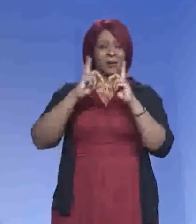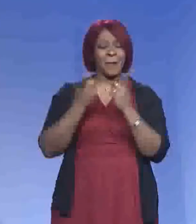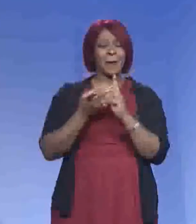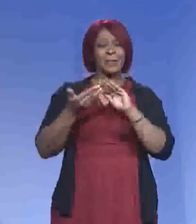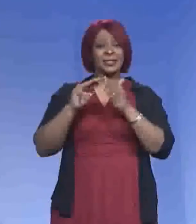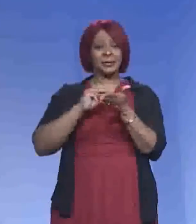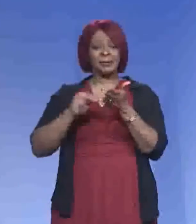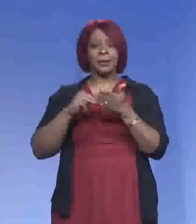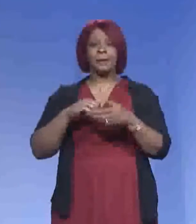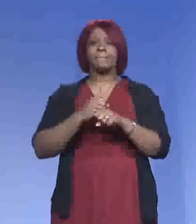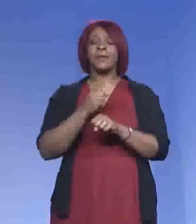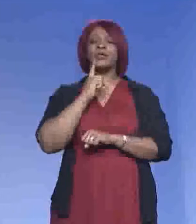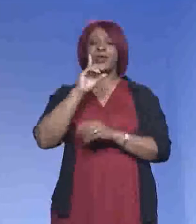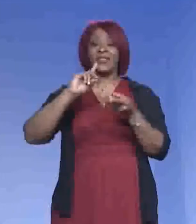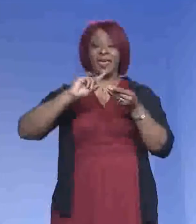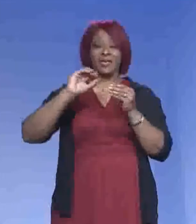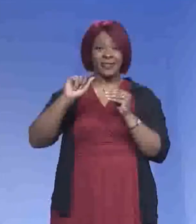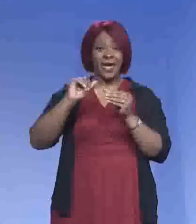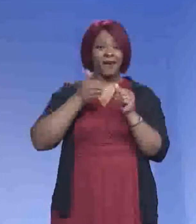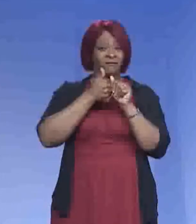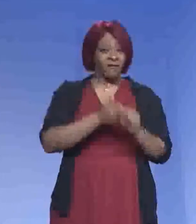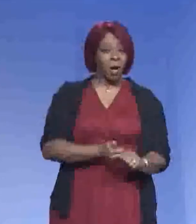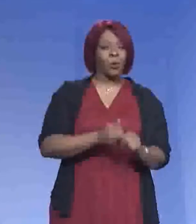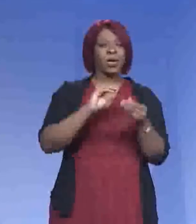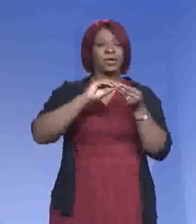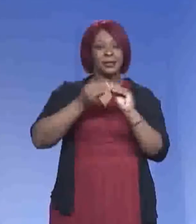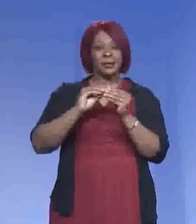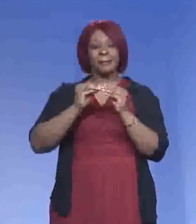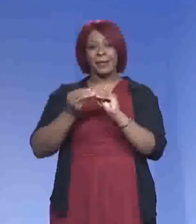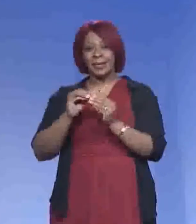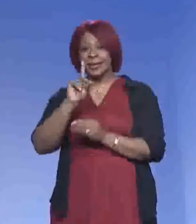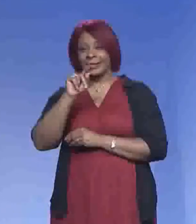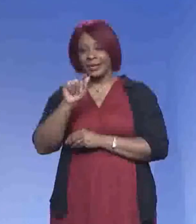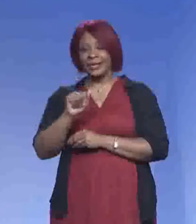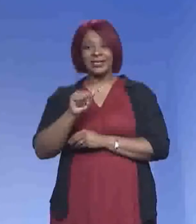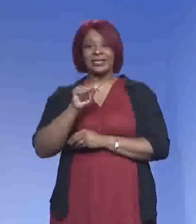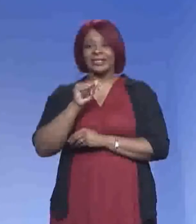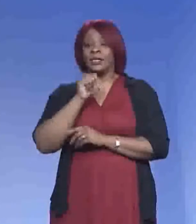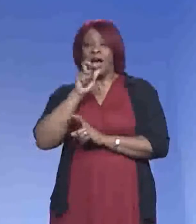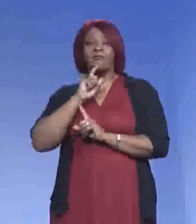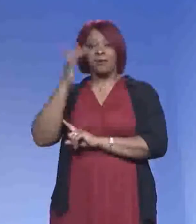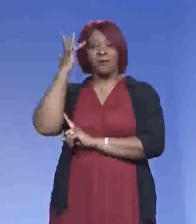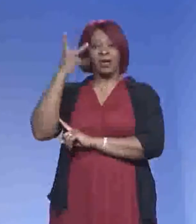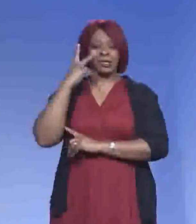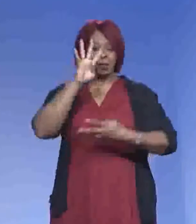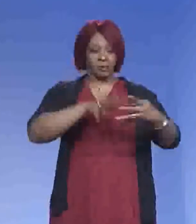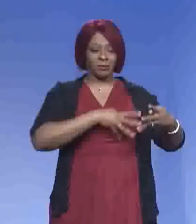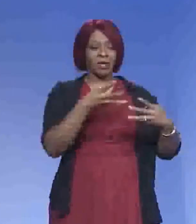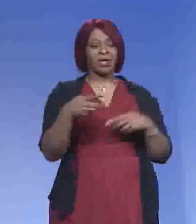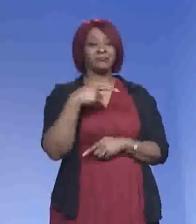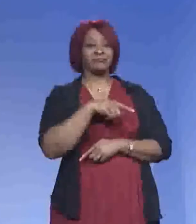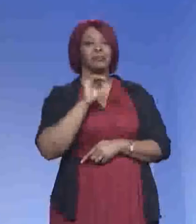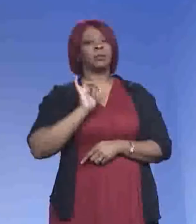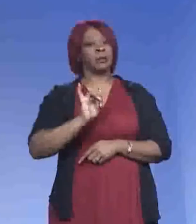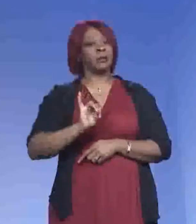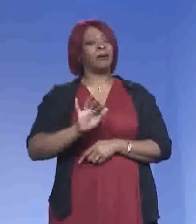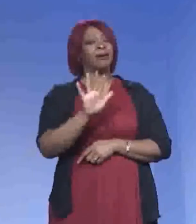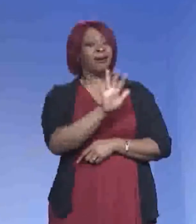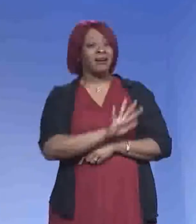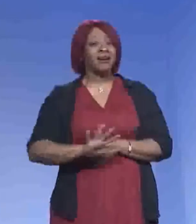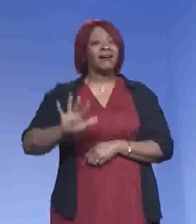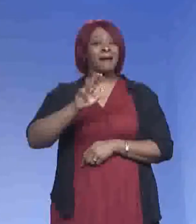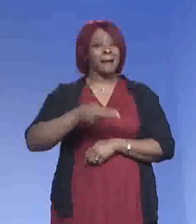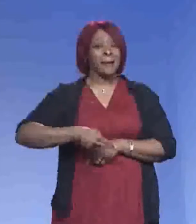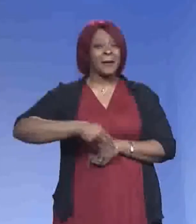of Memphis is making data-driven decisions. So it doesn't take a genius to look at those graphs and see the areas with the highest